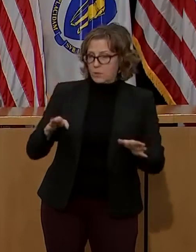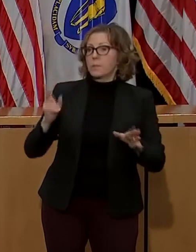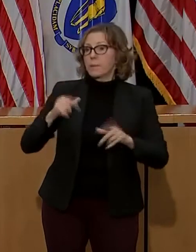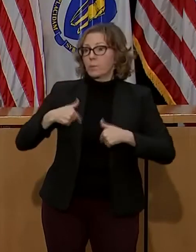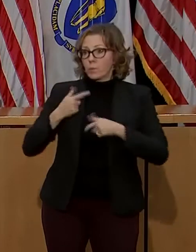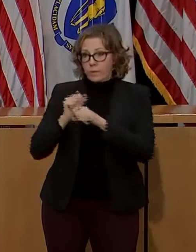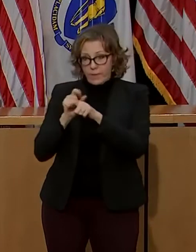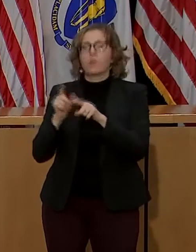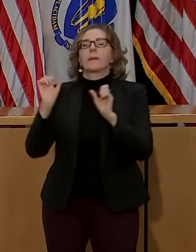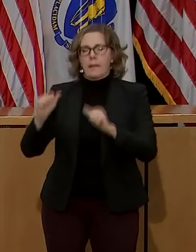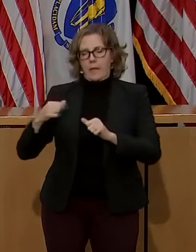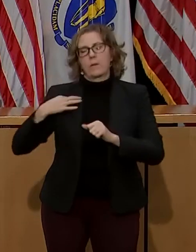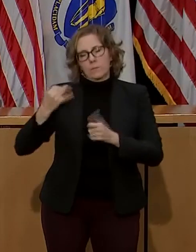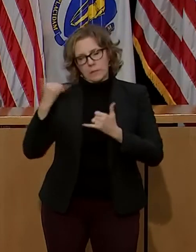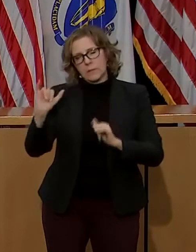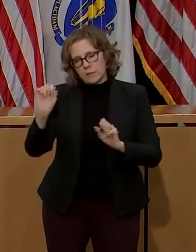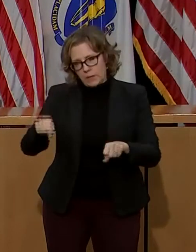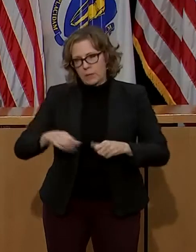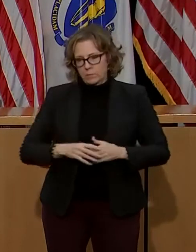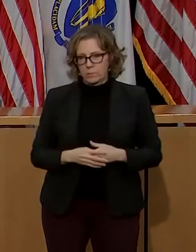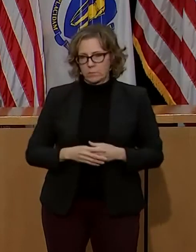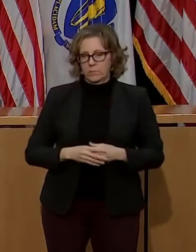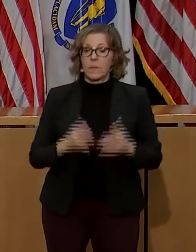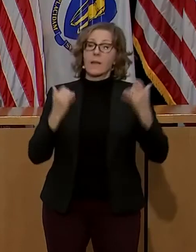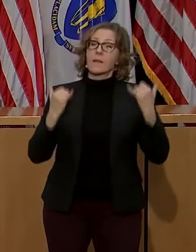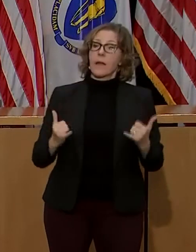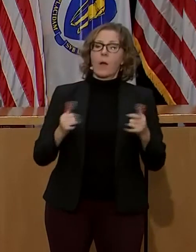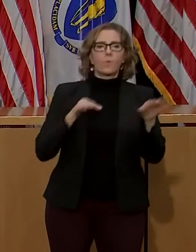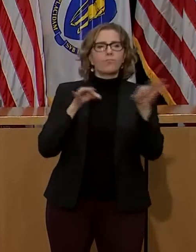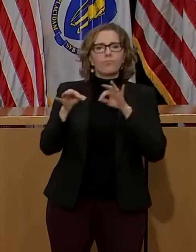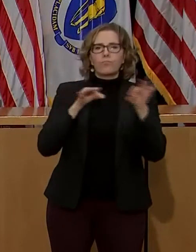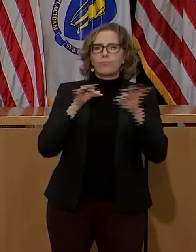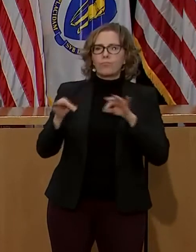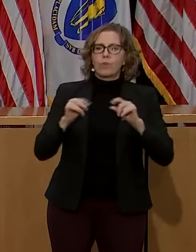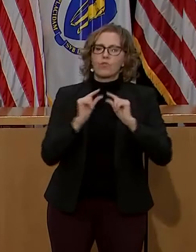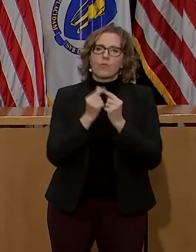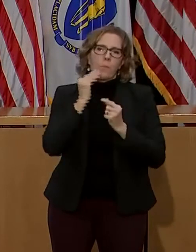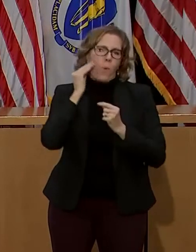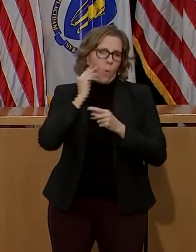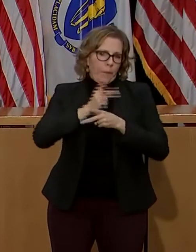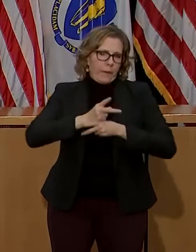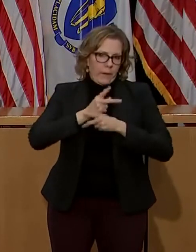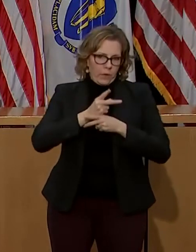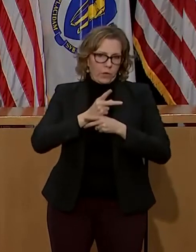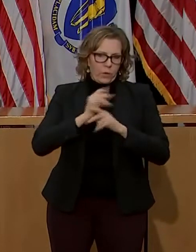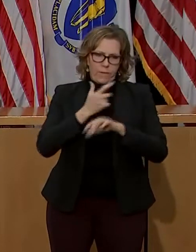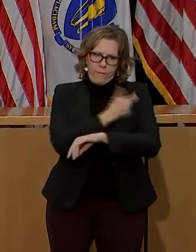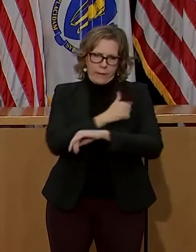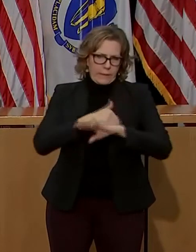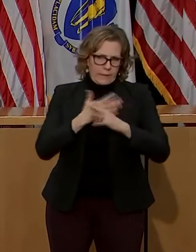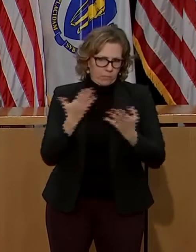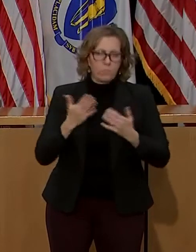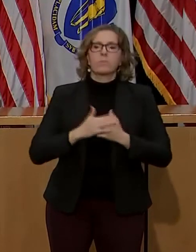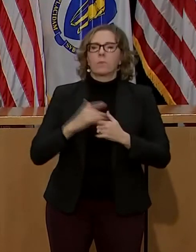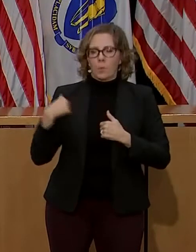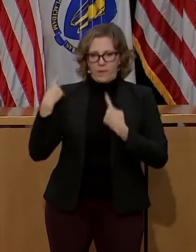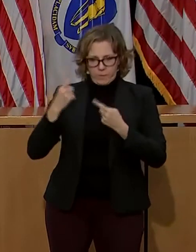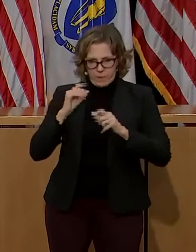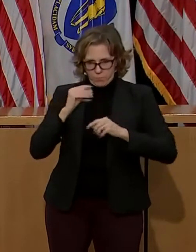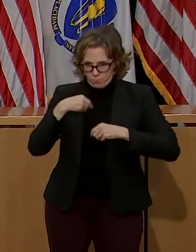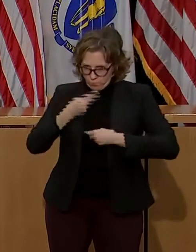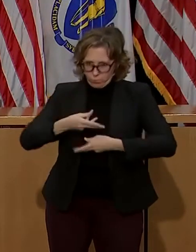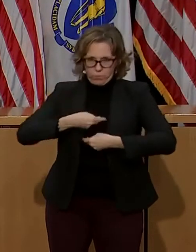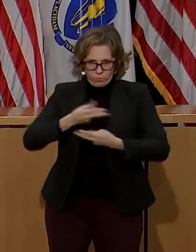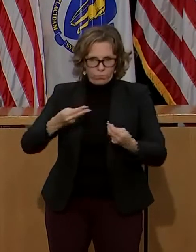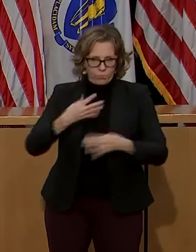An update on congregate care facilities. Congregate care vaccinations have been steady over the last couple of weeks. Unlike some